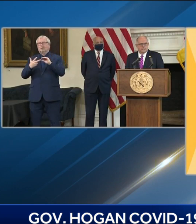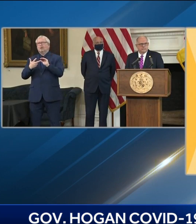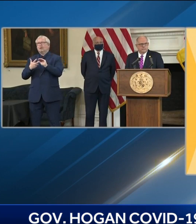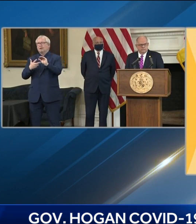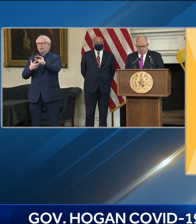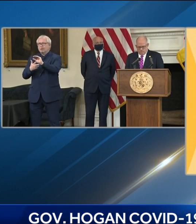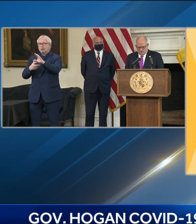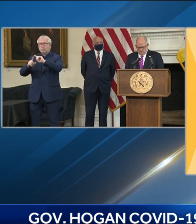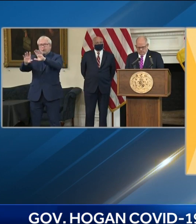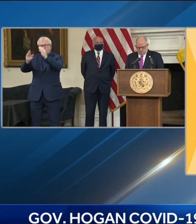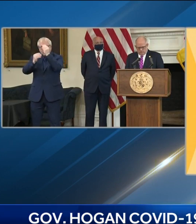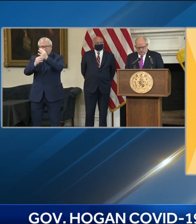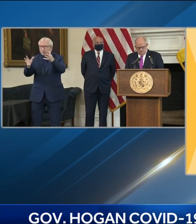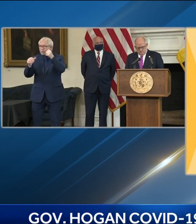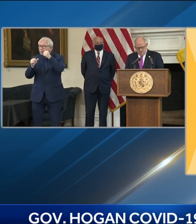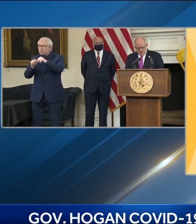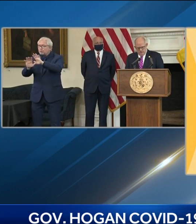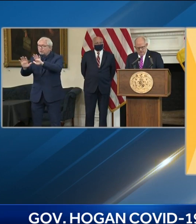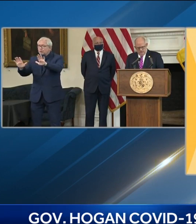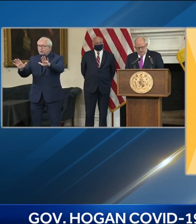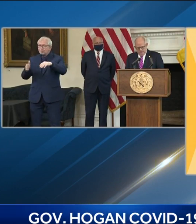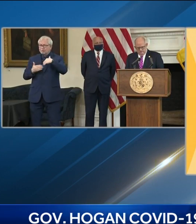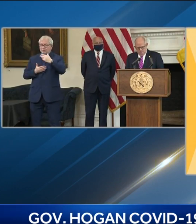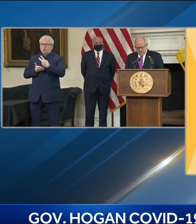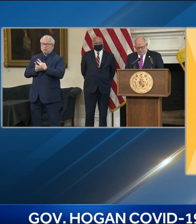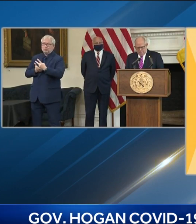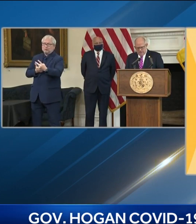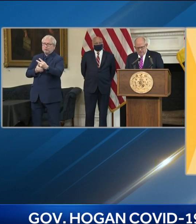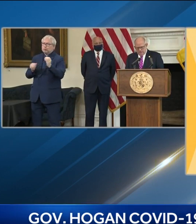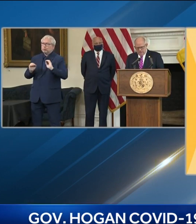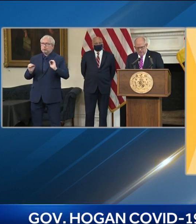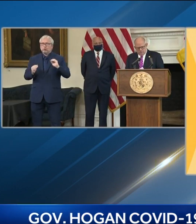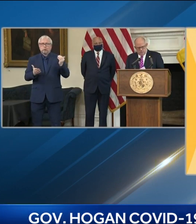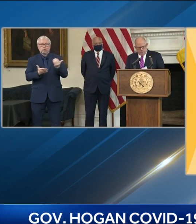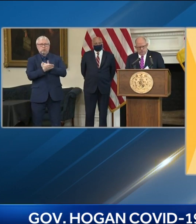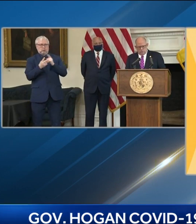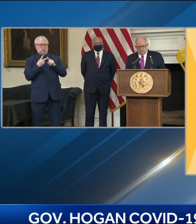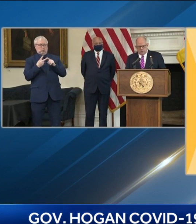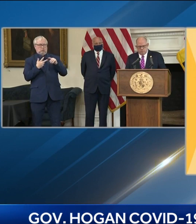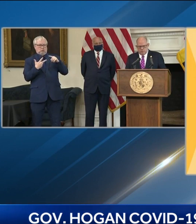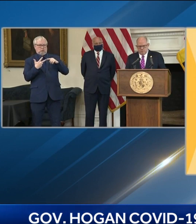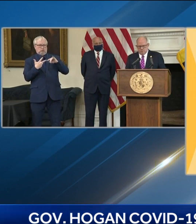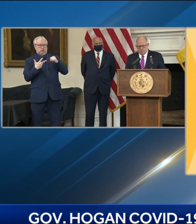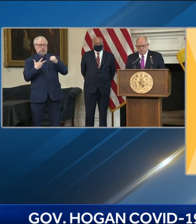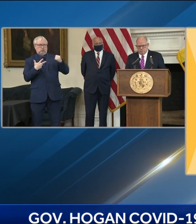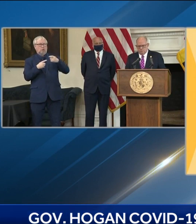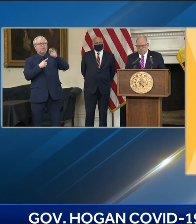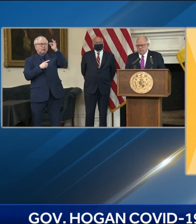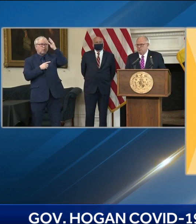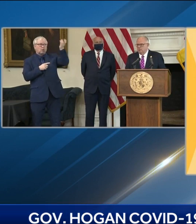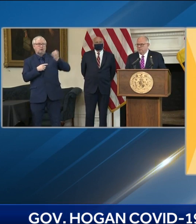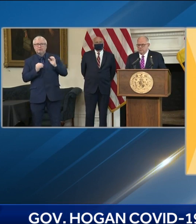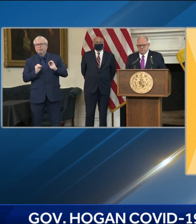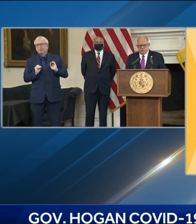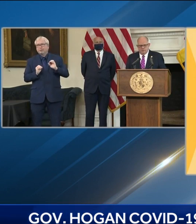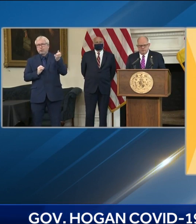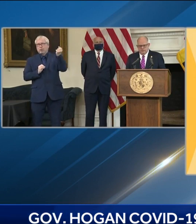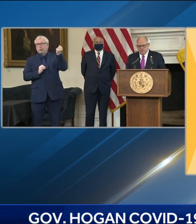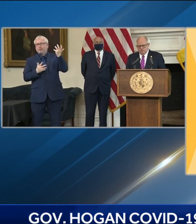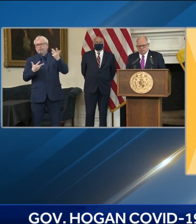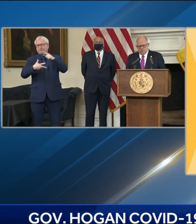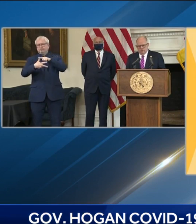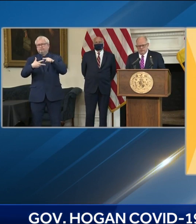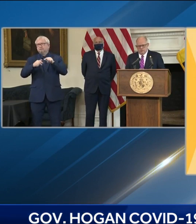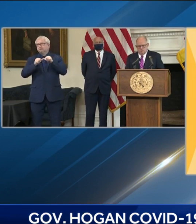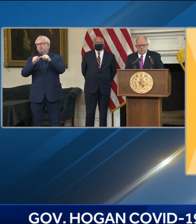vaccine for the next two weeks. We have advised the hospitals and local health departments that we are prepared to consider